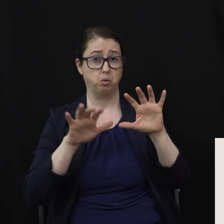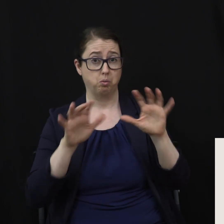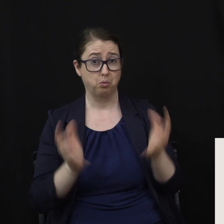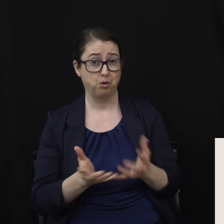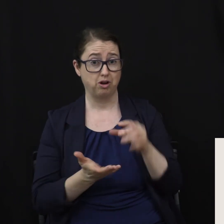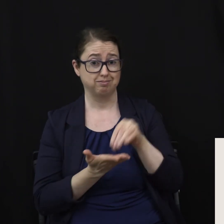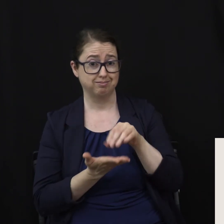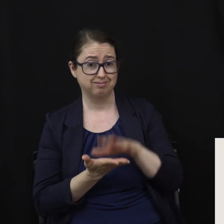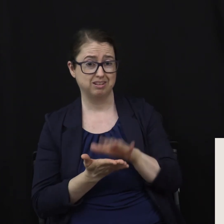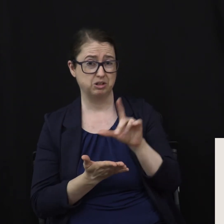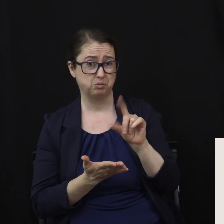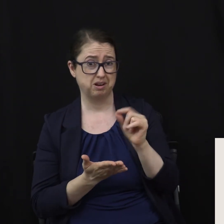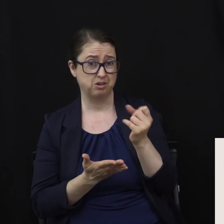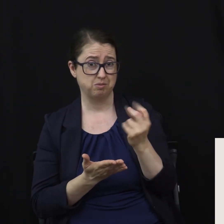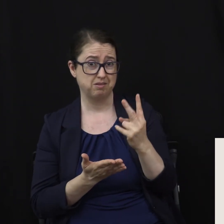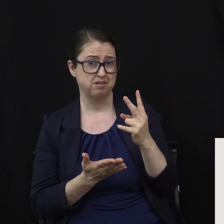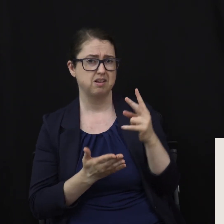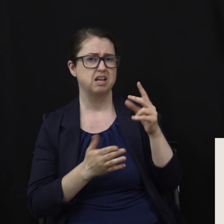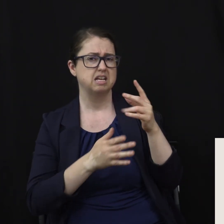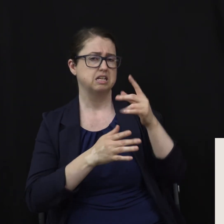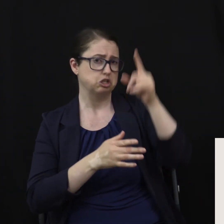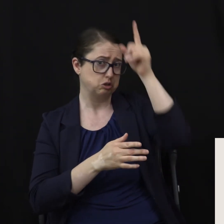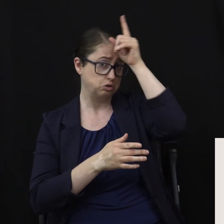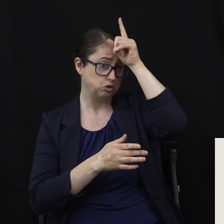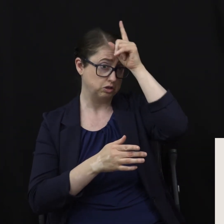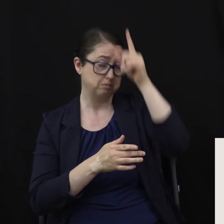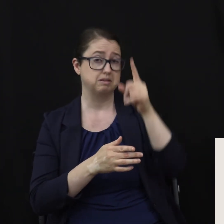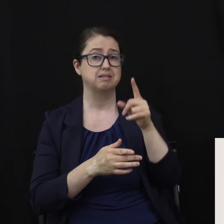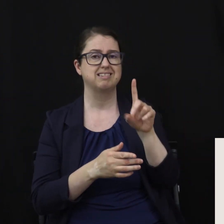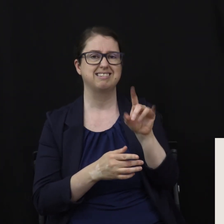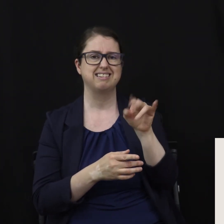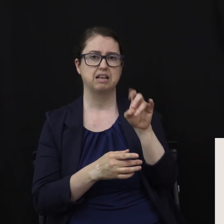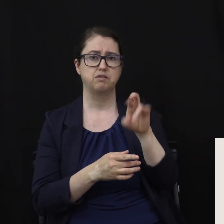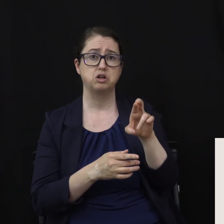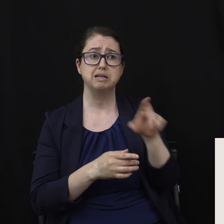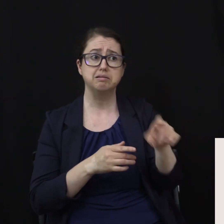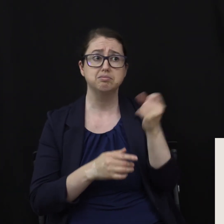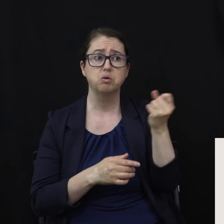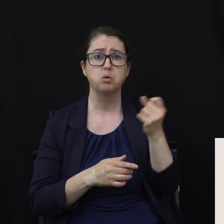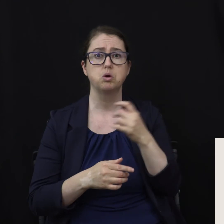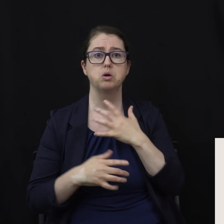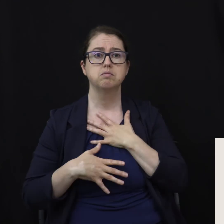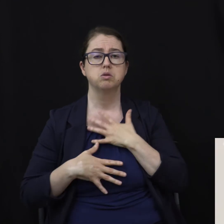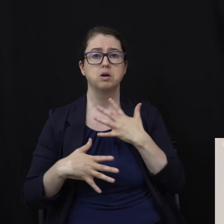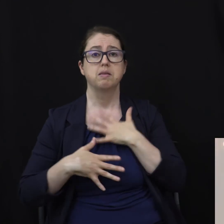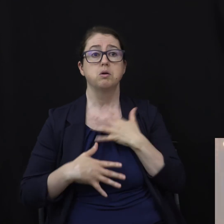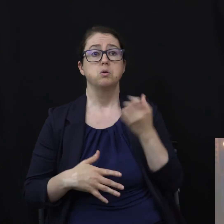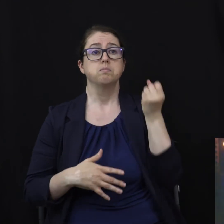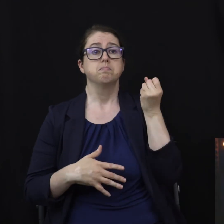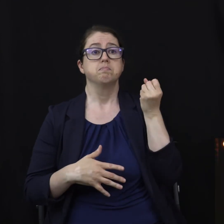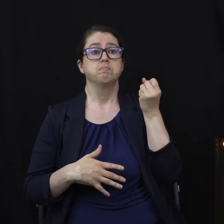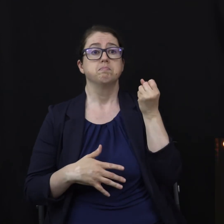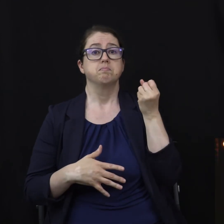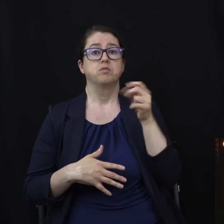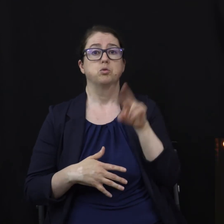a German freediver who held his breath for more than 22 minutes. Now, for most people, we would die after just a few minutes.